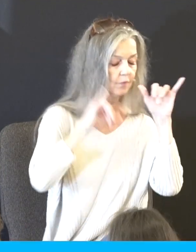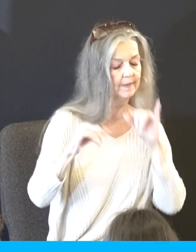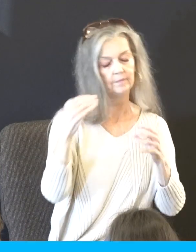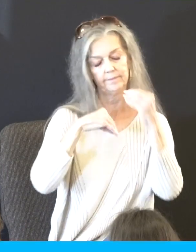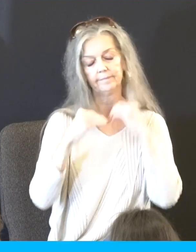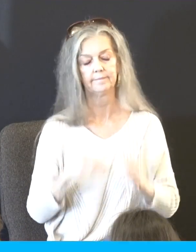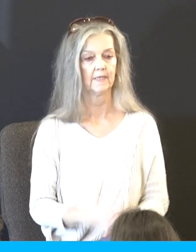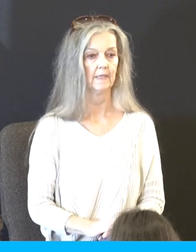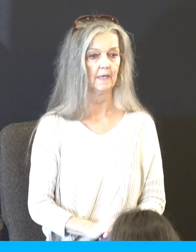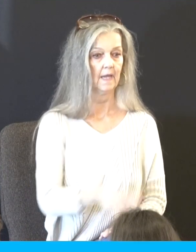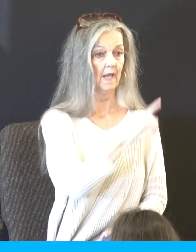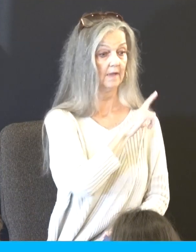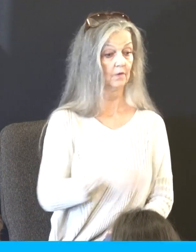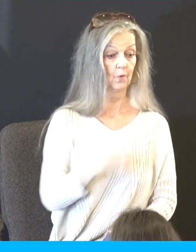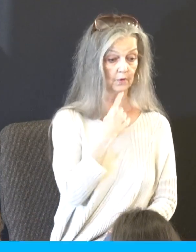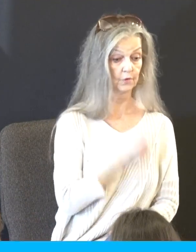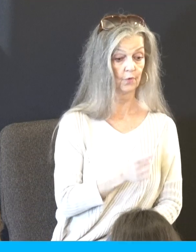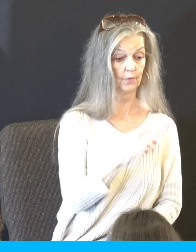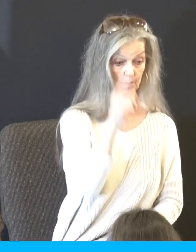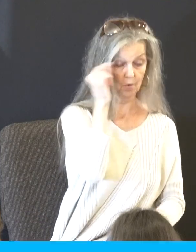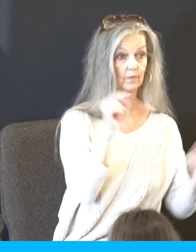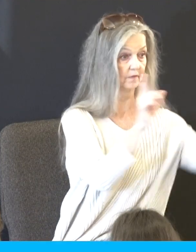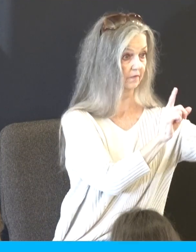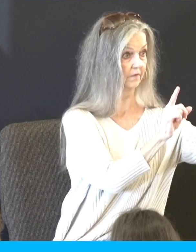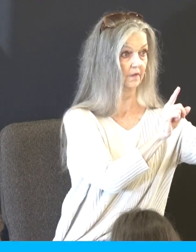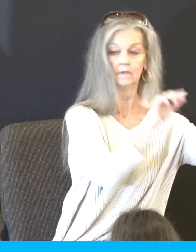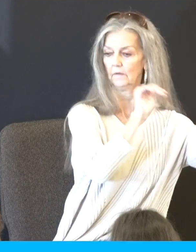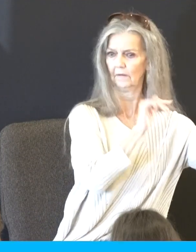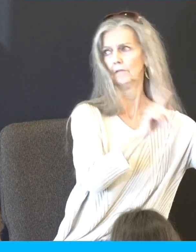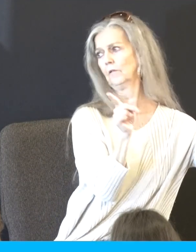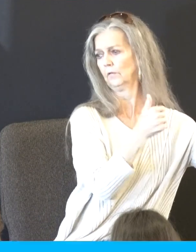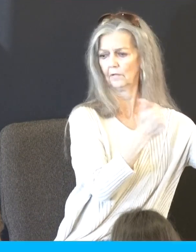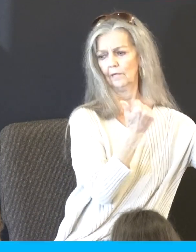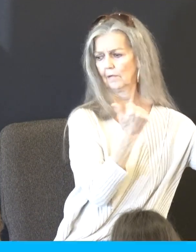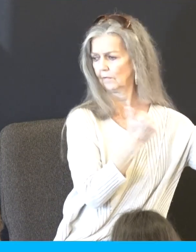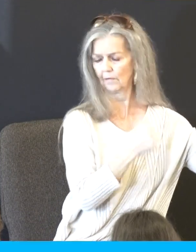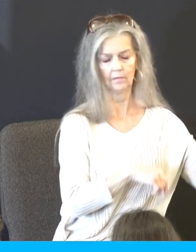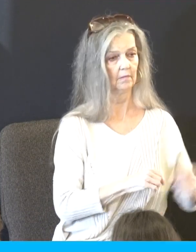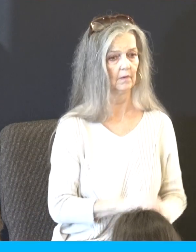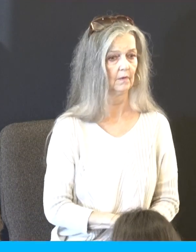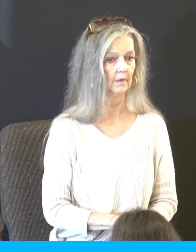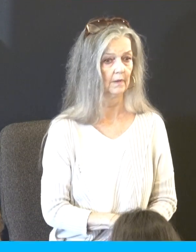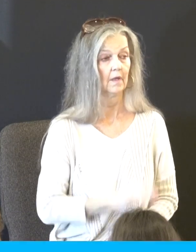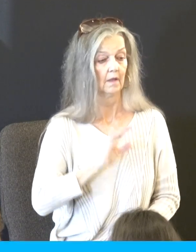unto Moses, go, again, Yalak, go down, go away, get thee down, for, note this carefully, thy people,